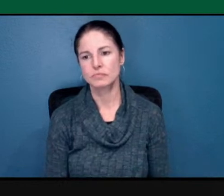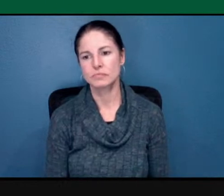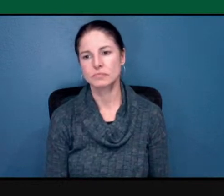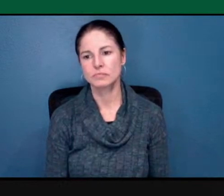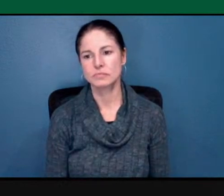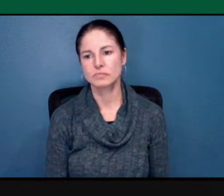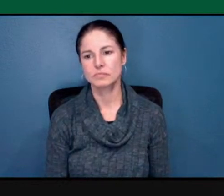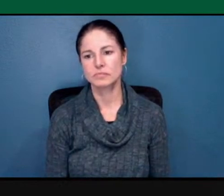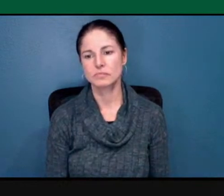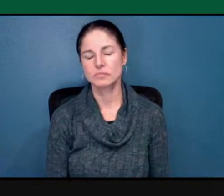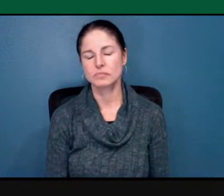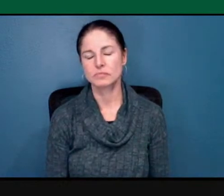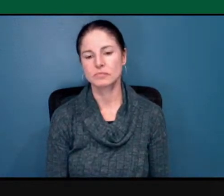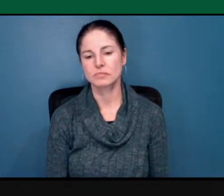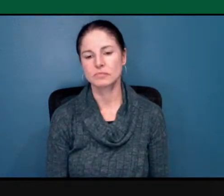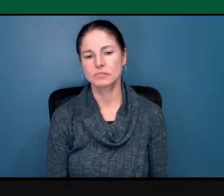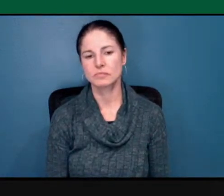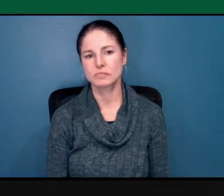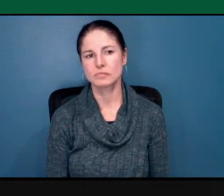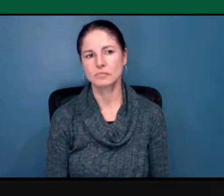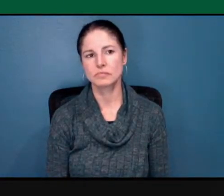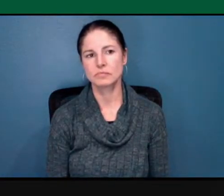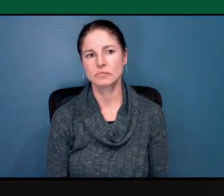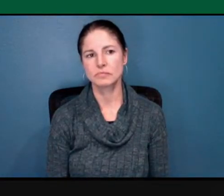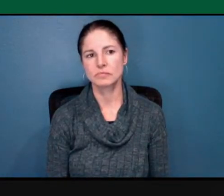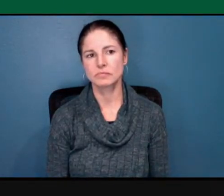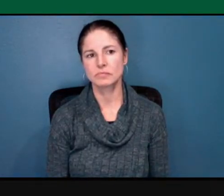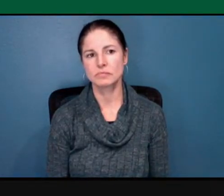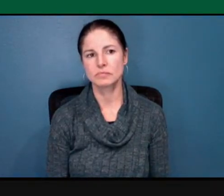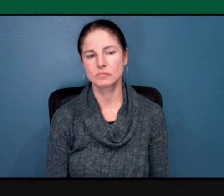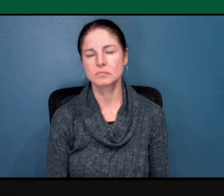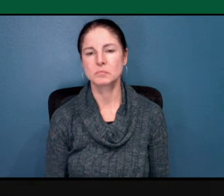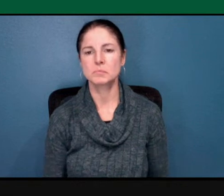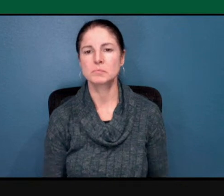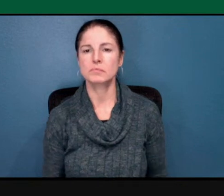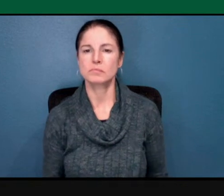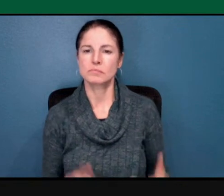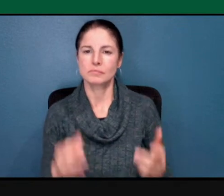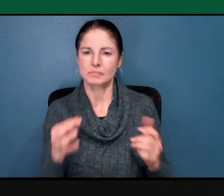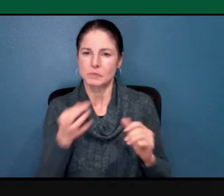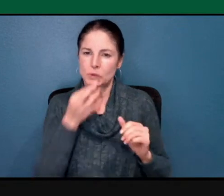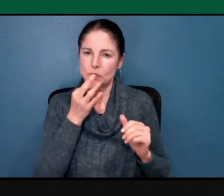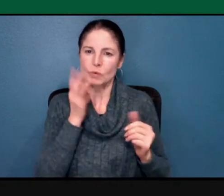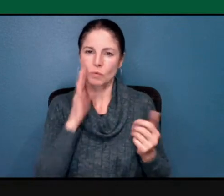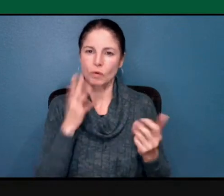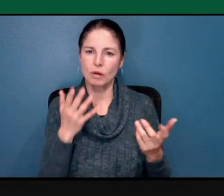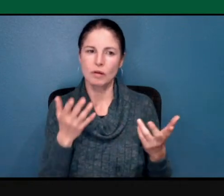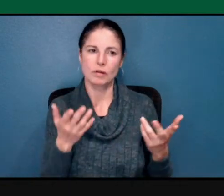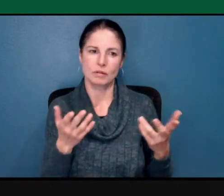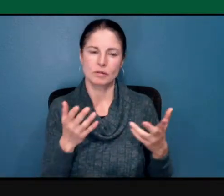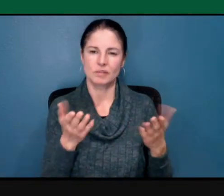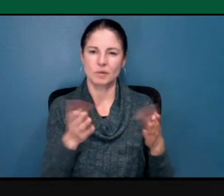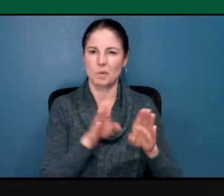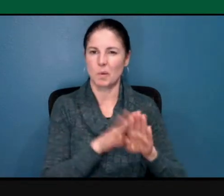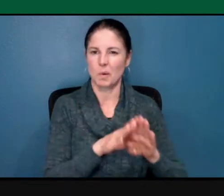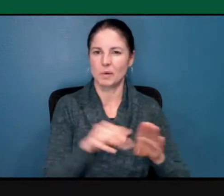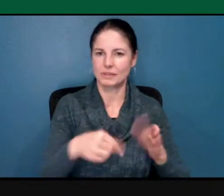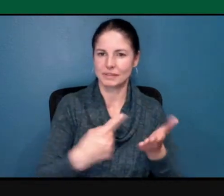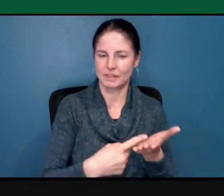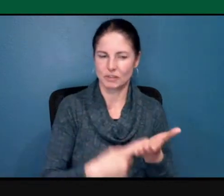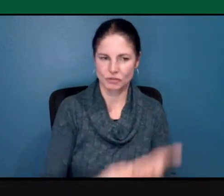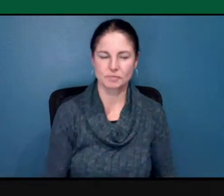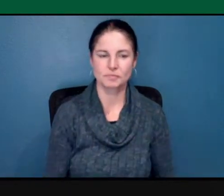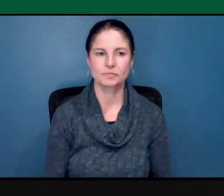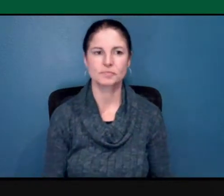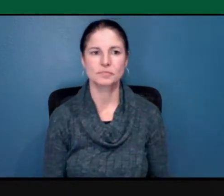so I'm thinking we're, we're getting ready to wrap up. Um, so I'm, I'm going to look at the panel and,